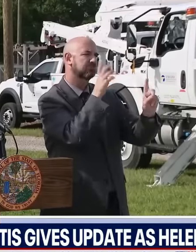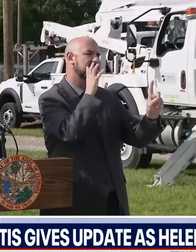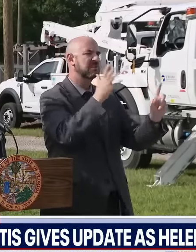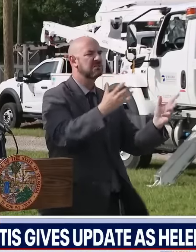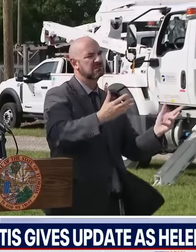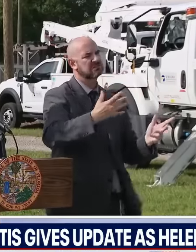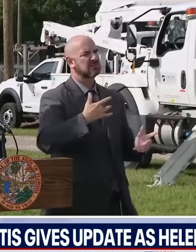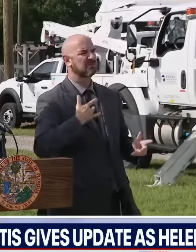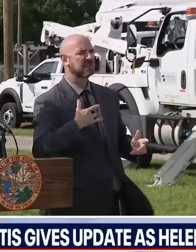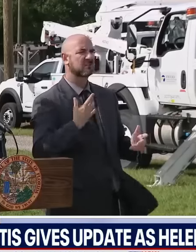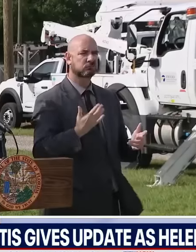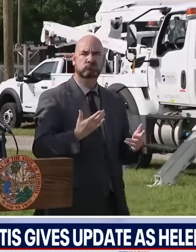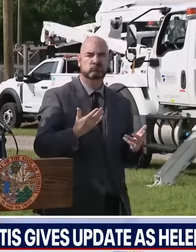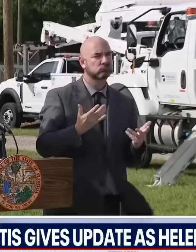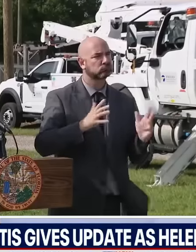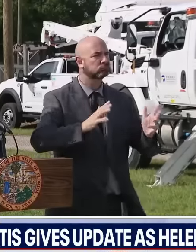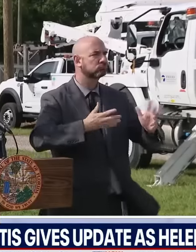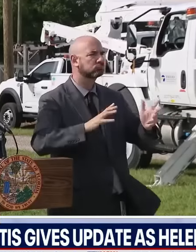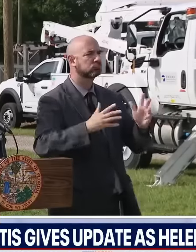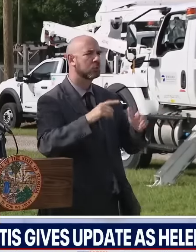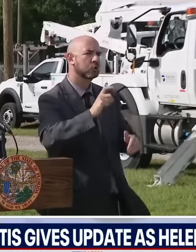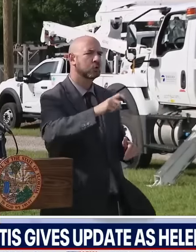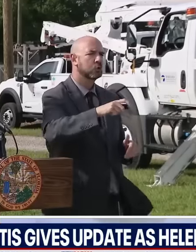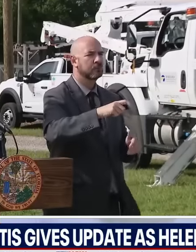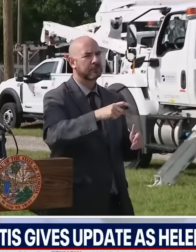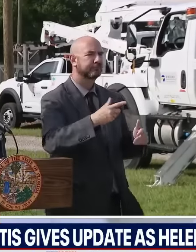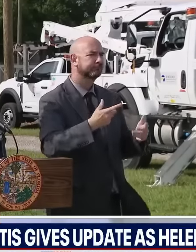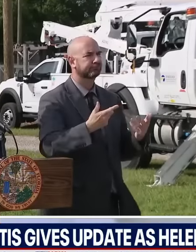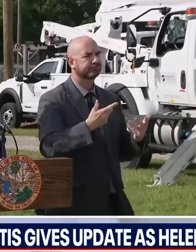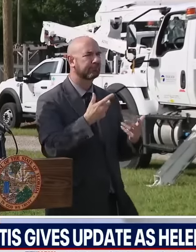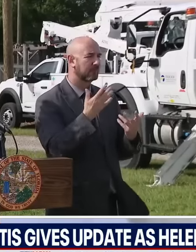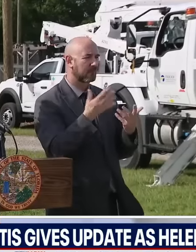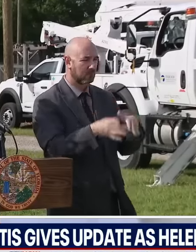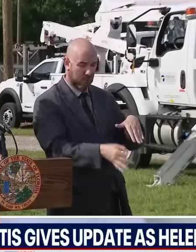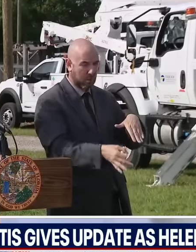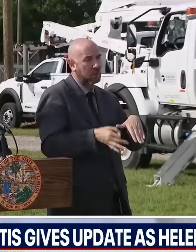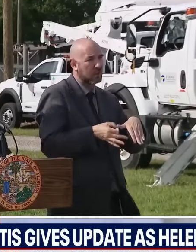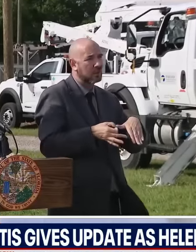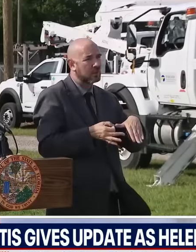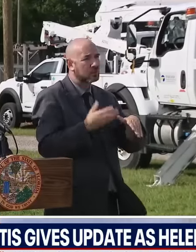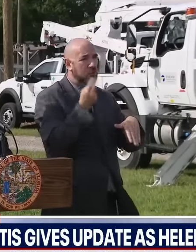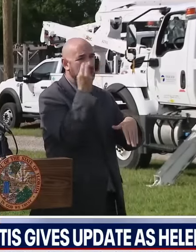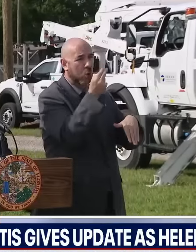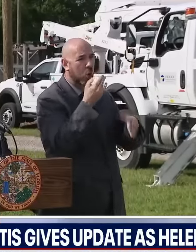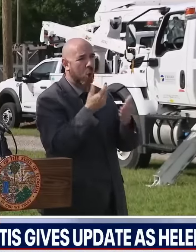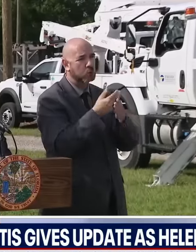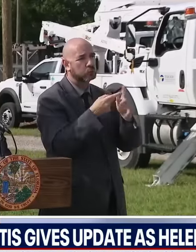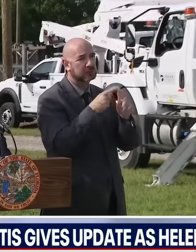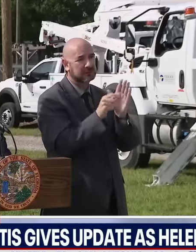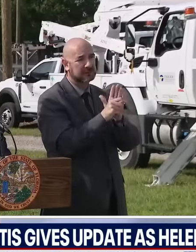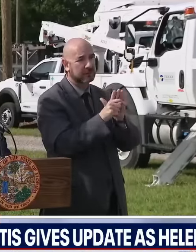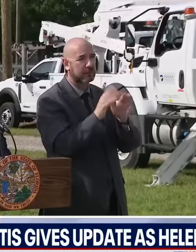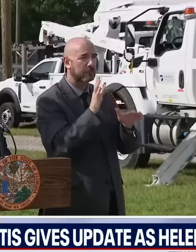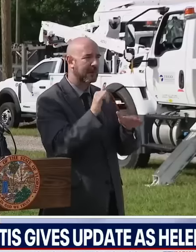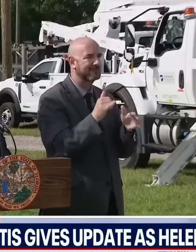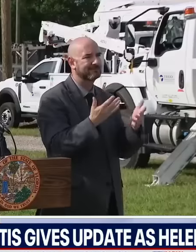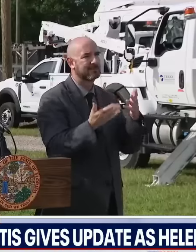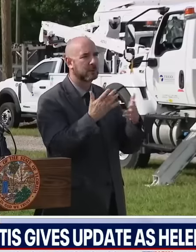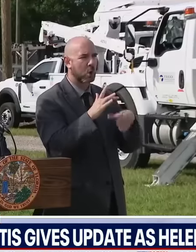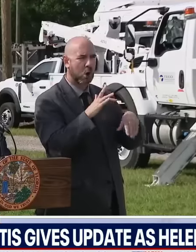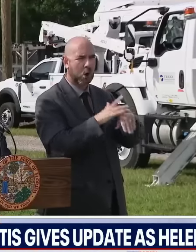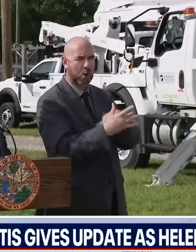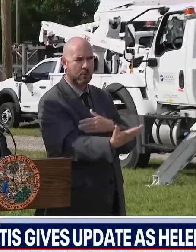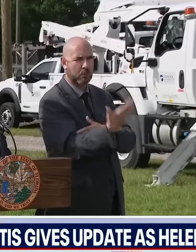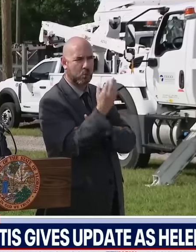north. It'll have gone far enough north that it'd probably be about equal to Tampa Bay sometime late morning, early afternoon tomorrow, and then